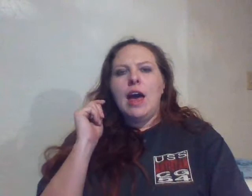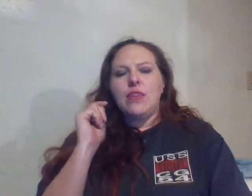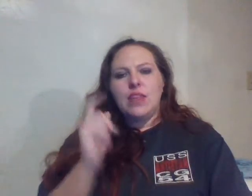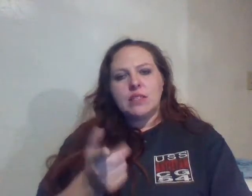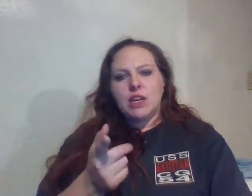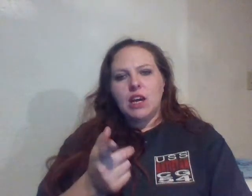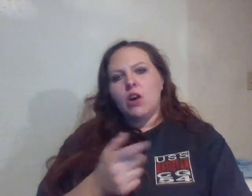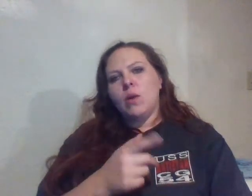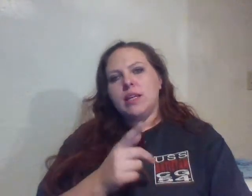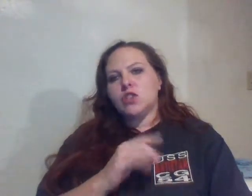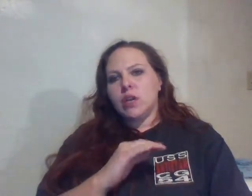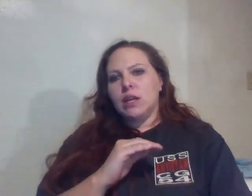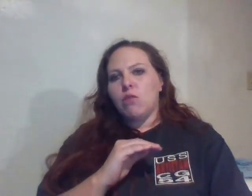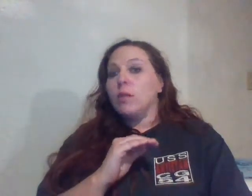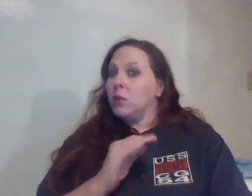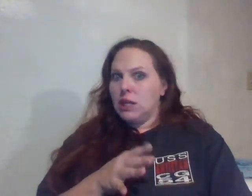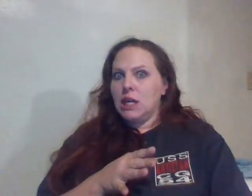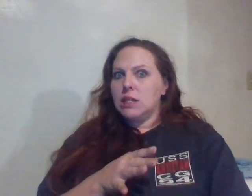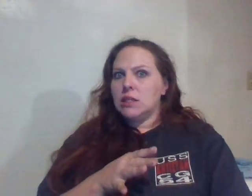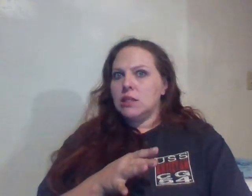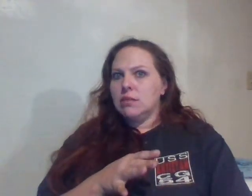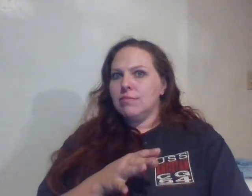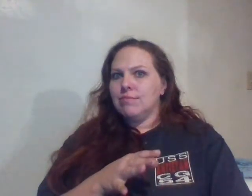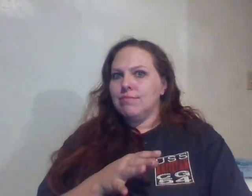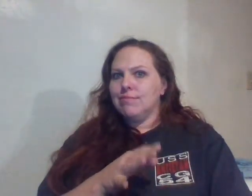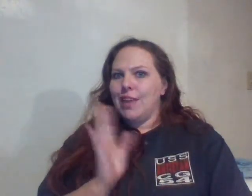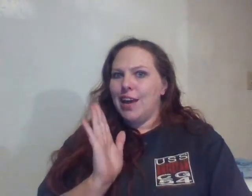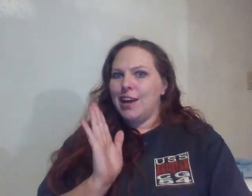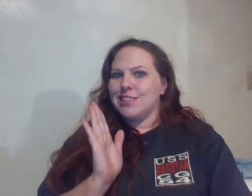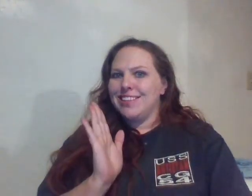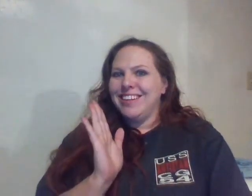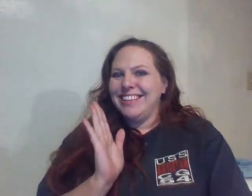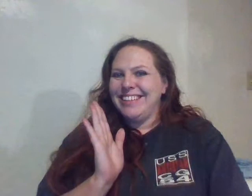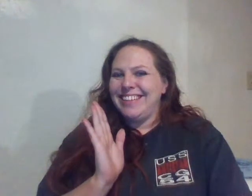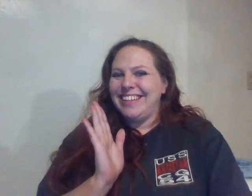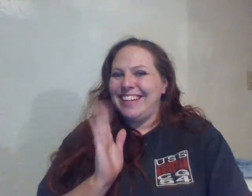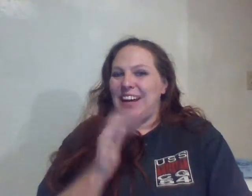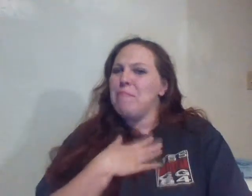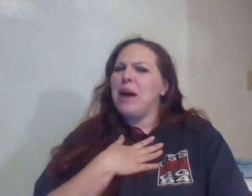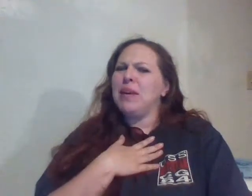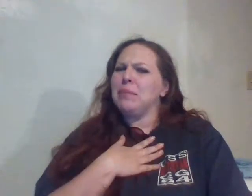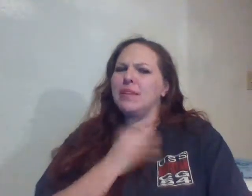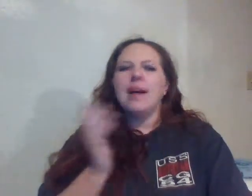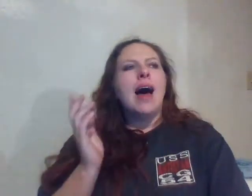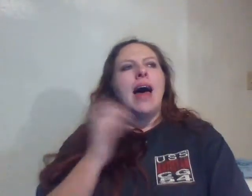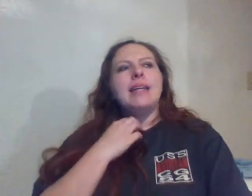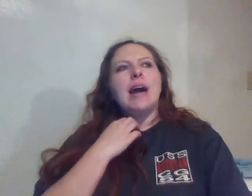This video is strictly for the bullied kids. Hi guys. My people. Now,